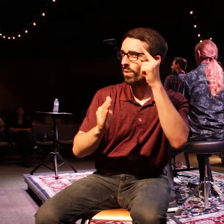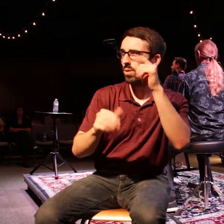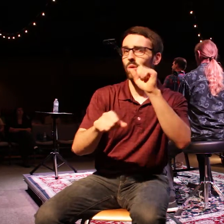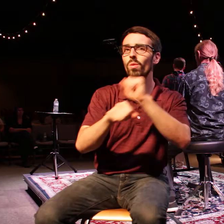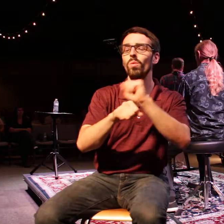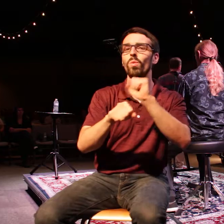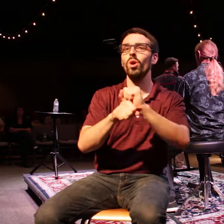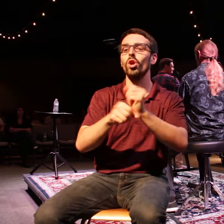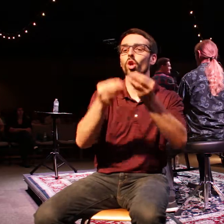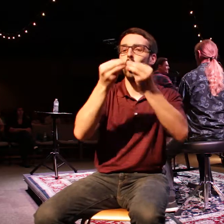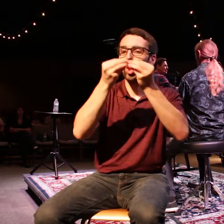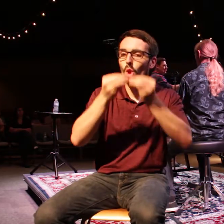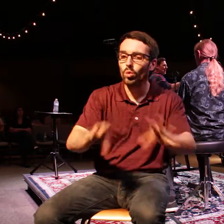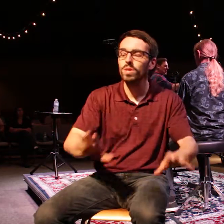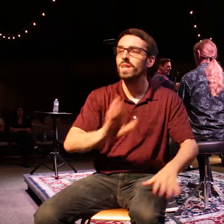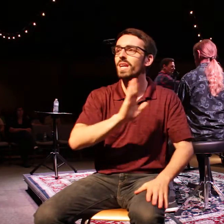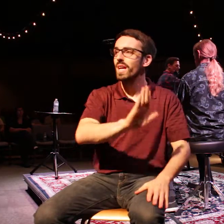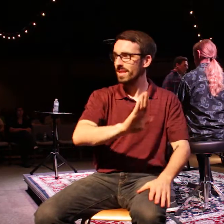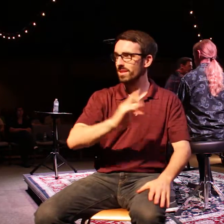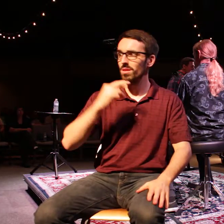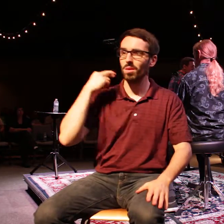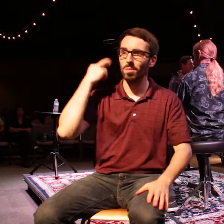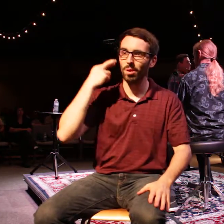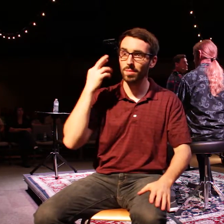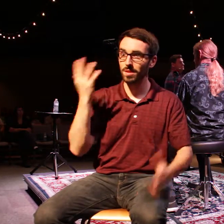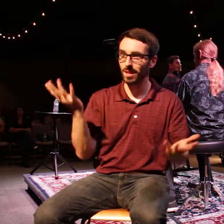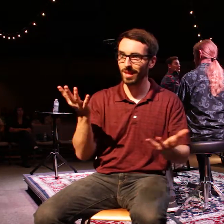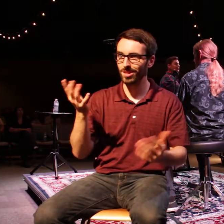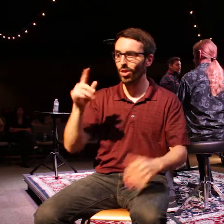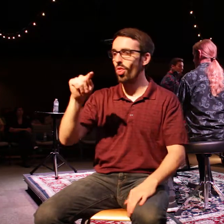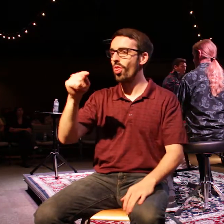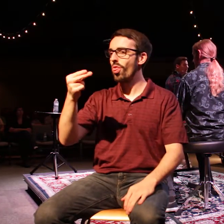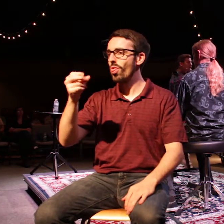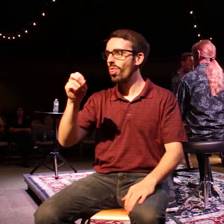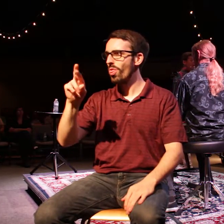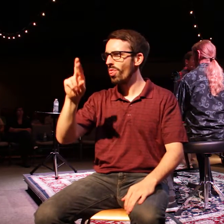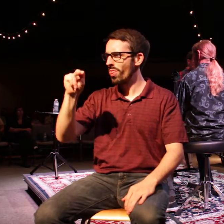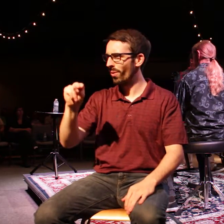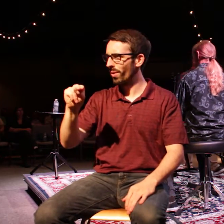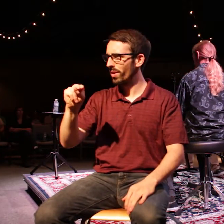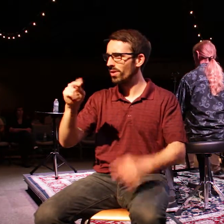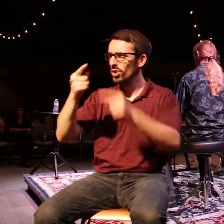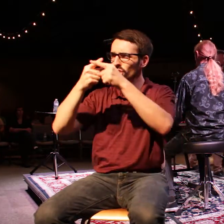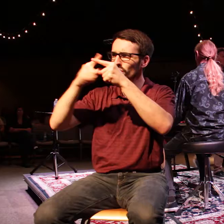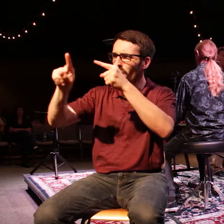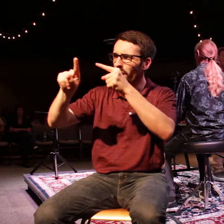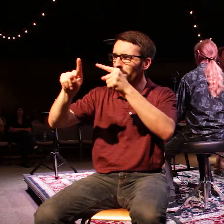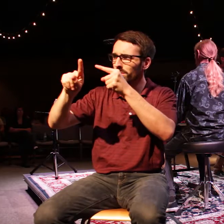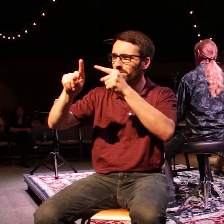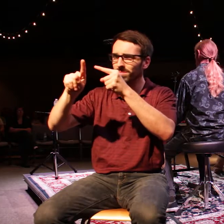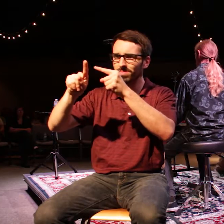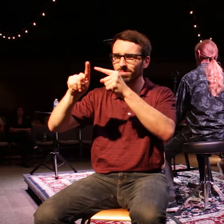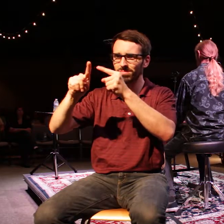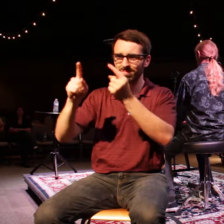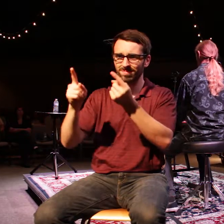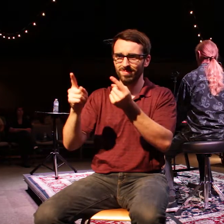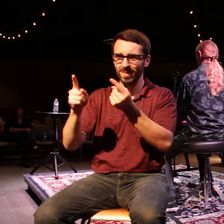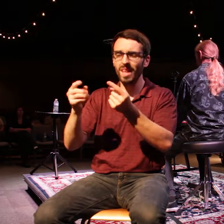I told you in Genesis 2, God creates man and he puts him in the garden to work it and take care of it. Work has purpose, it has meaning. But then in chapter